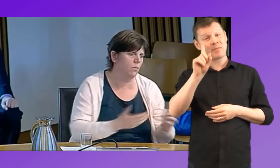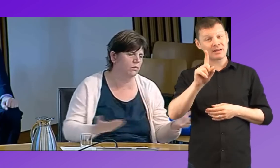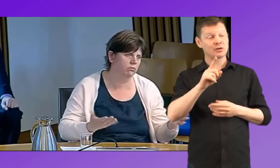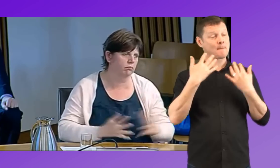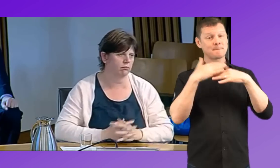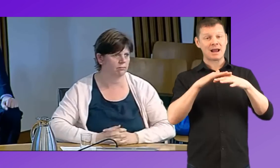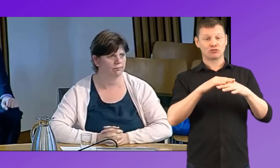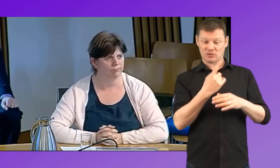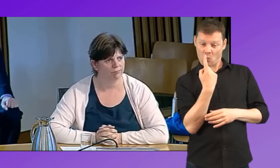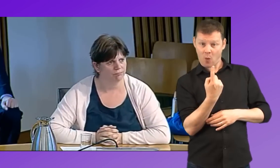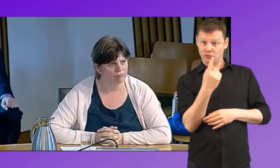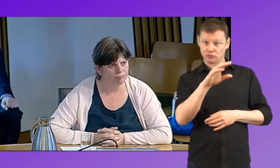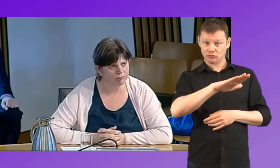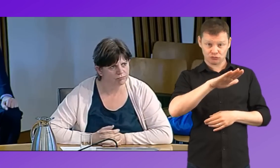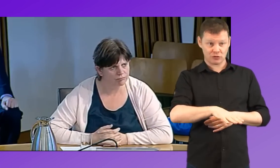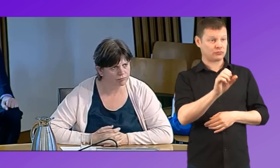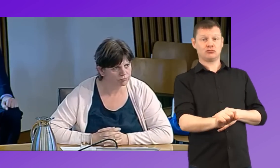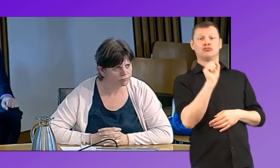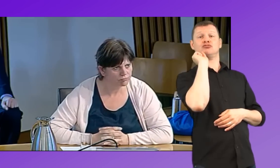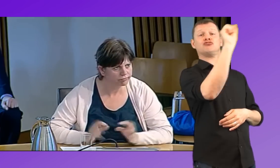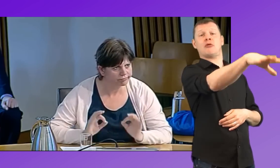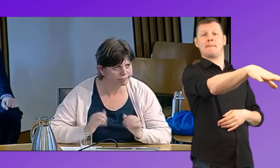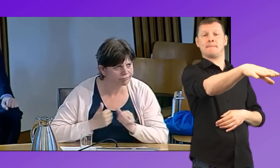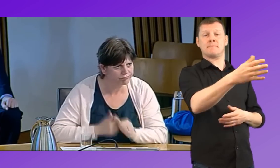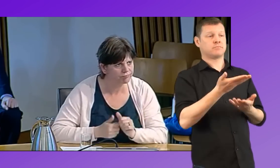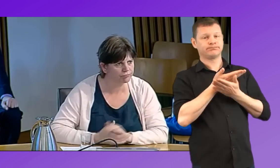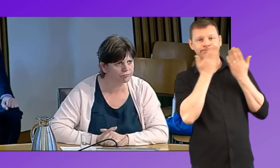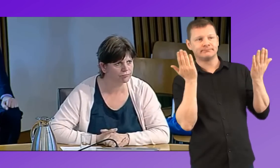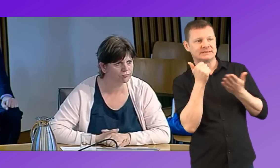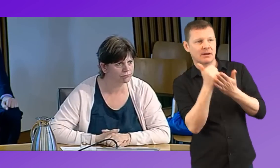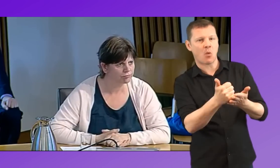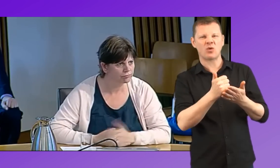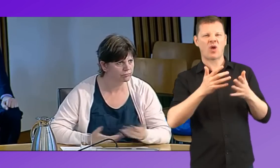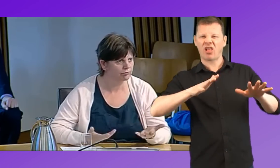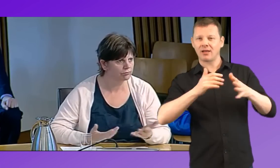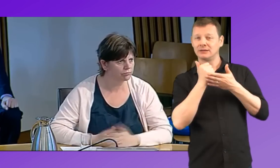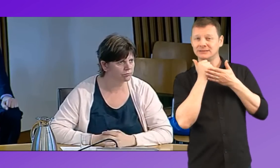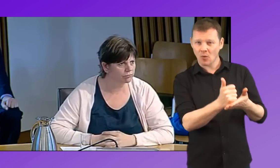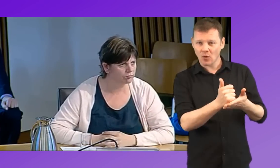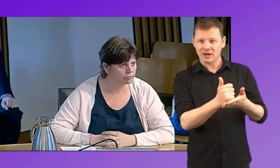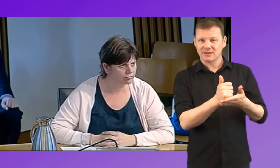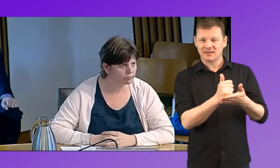But to drop them in the mainstream with no support or inadequate support is,